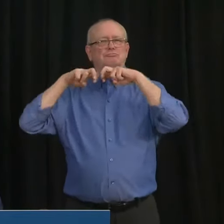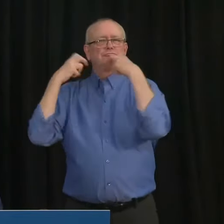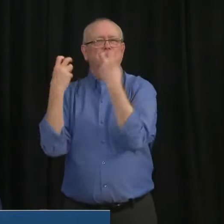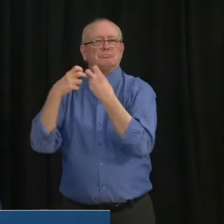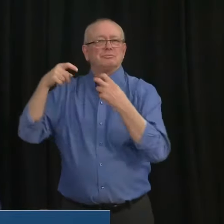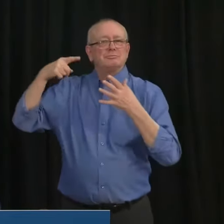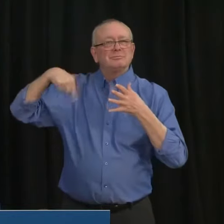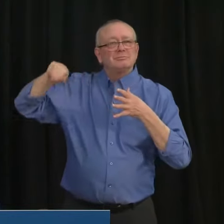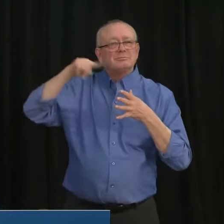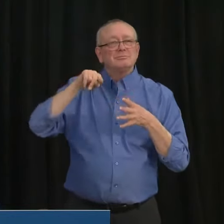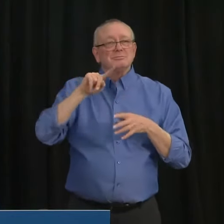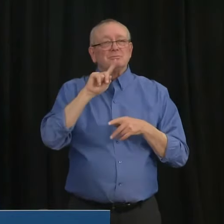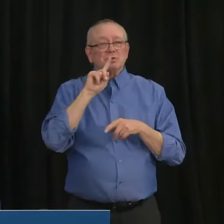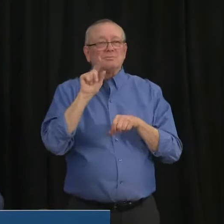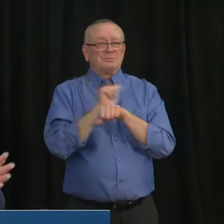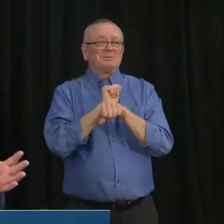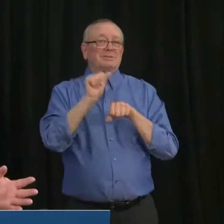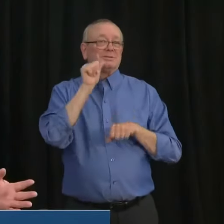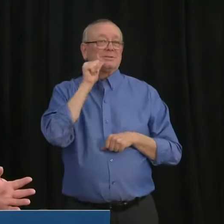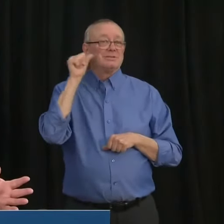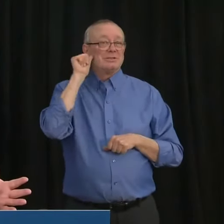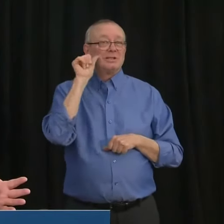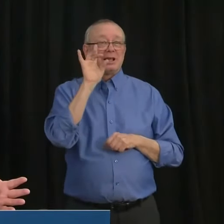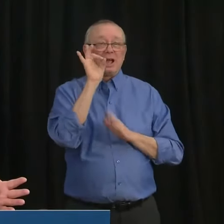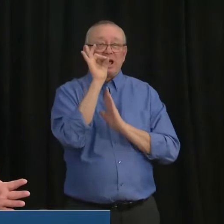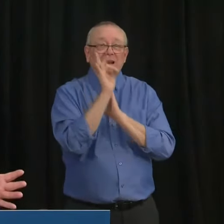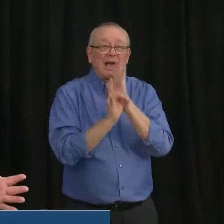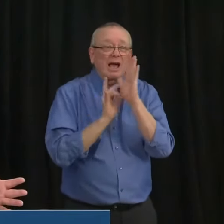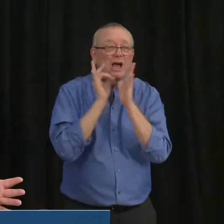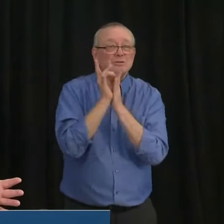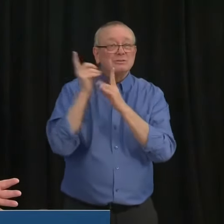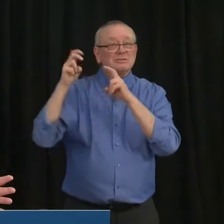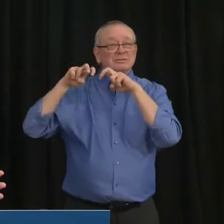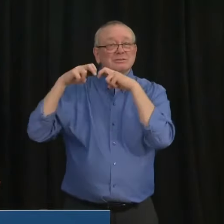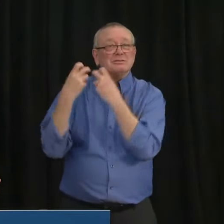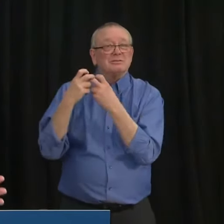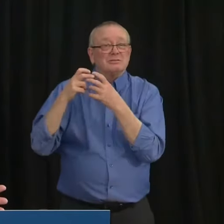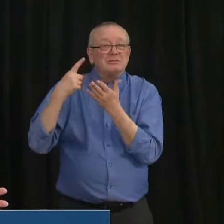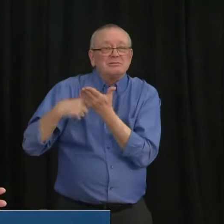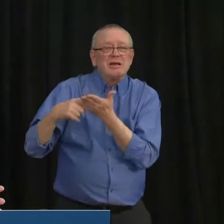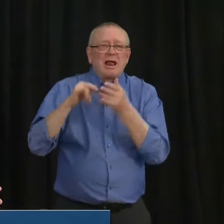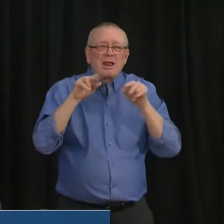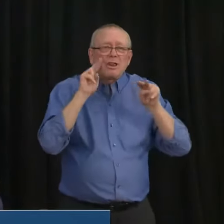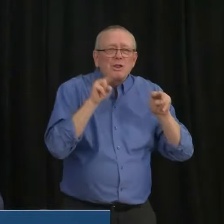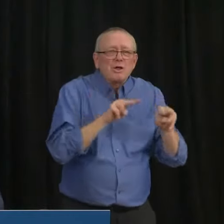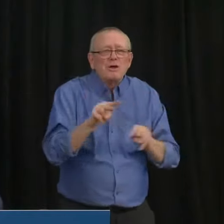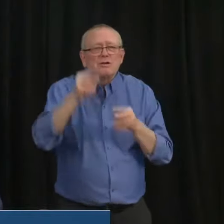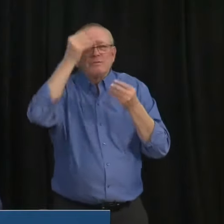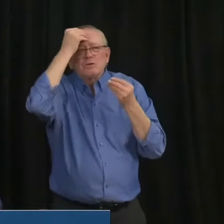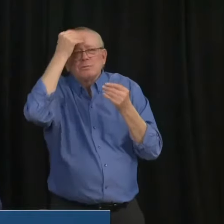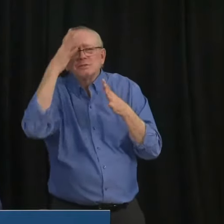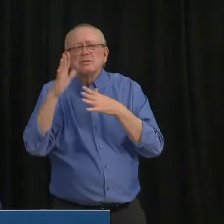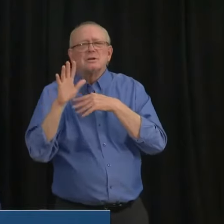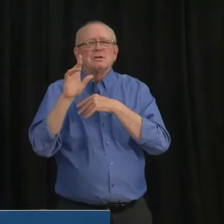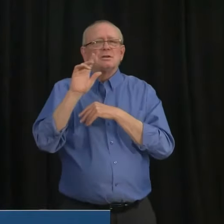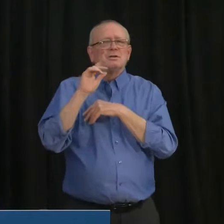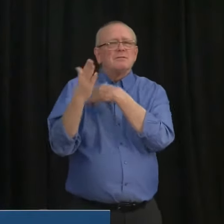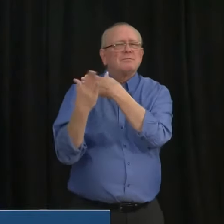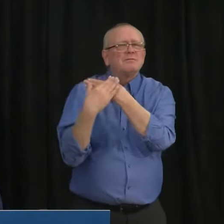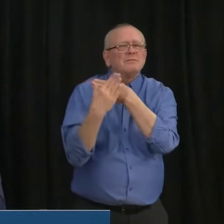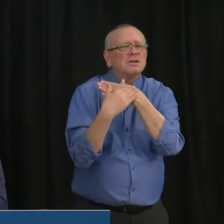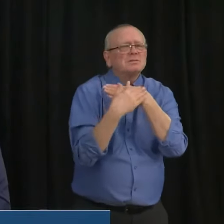eight-hour meeting yesterday to take on board data, public health advice, weigh that against